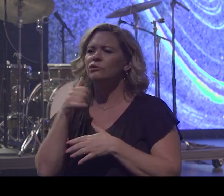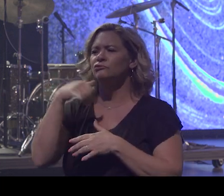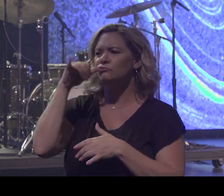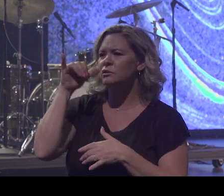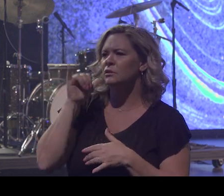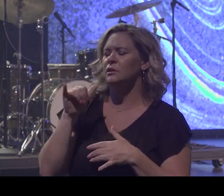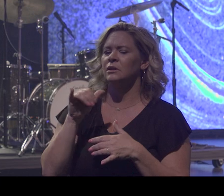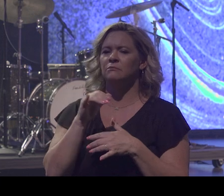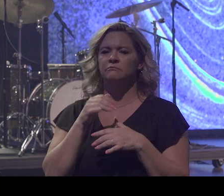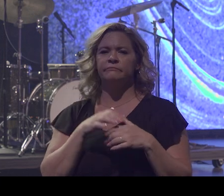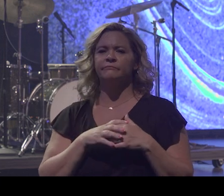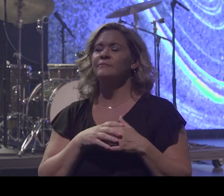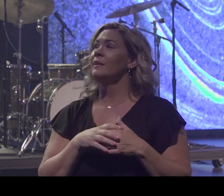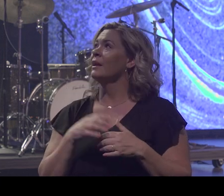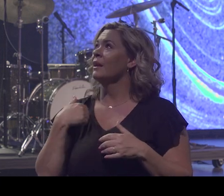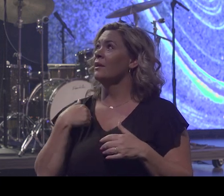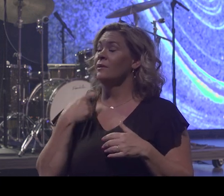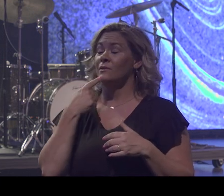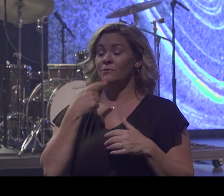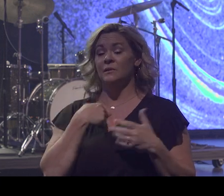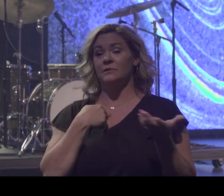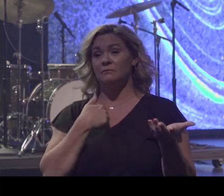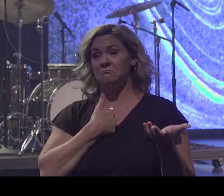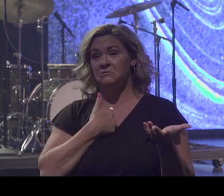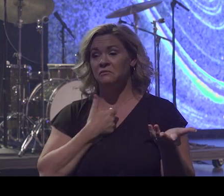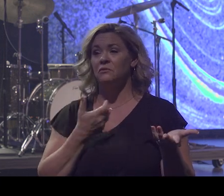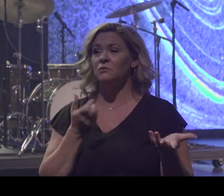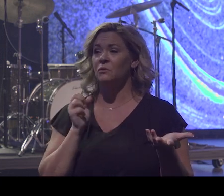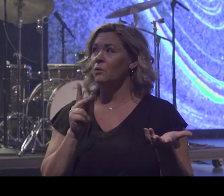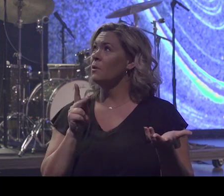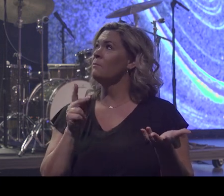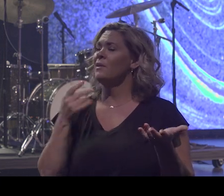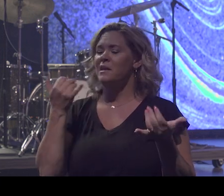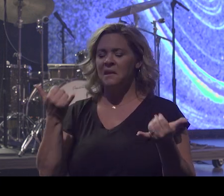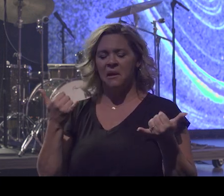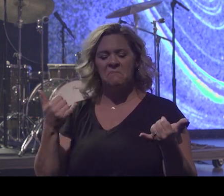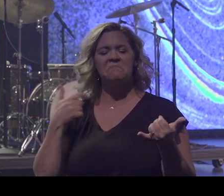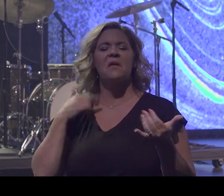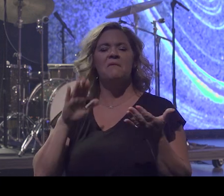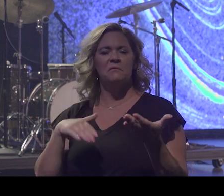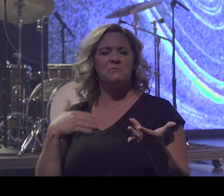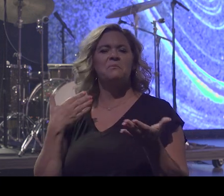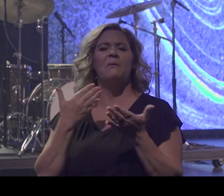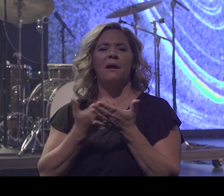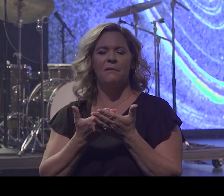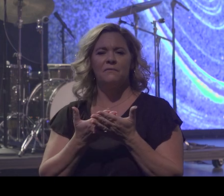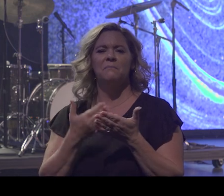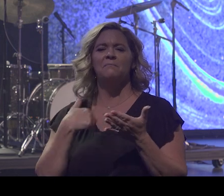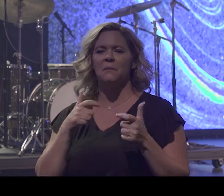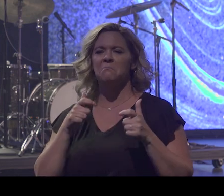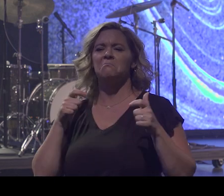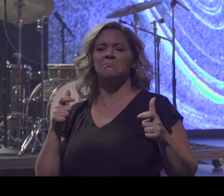And I thought to myself, no, I have arrived. Little did I know that that would cost me